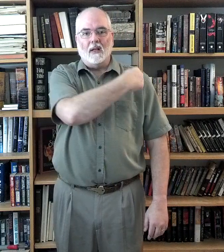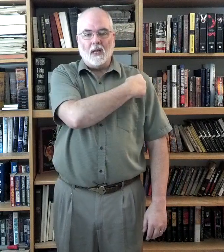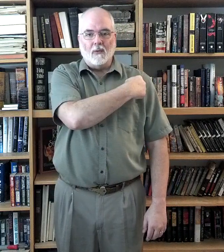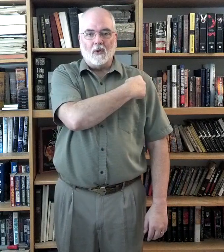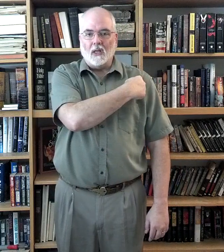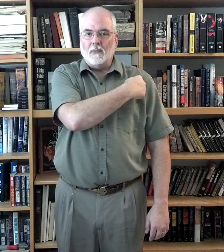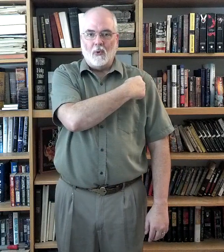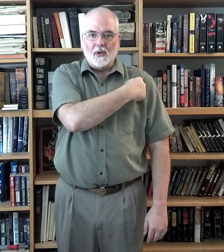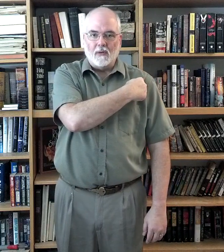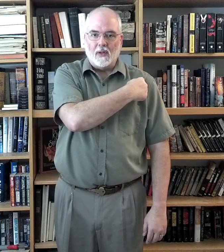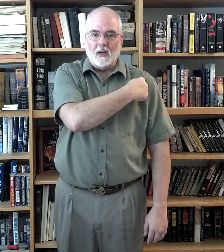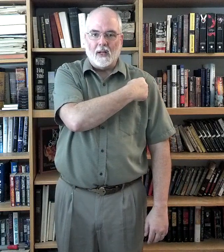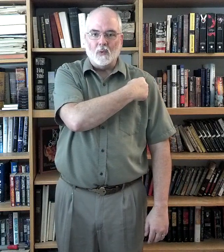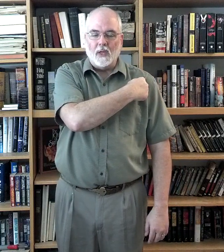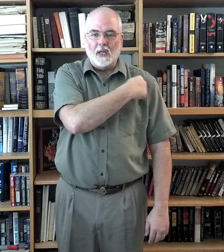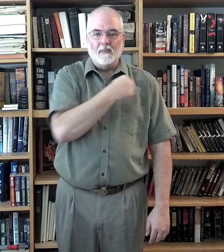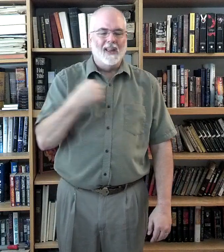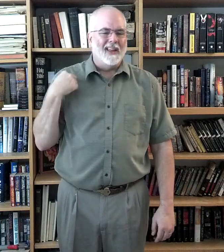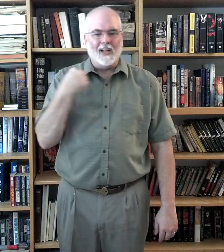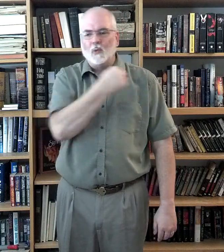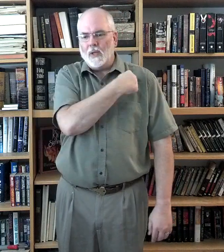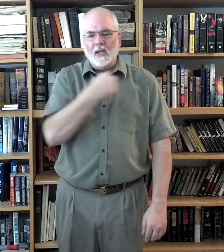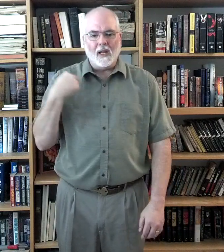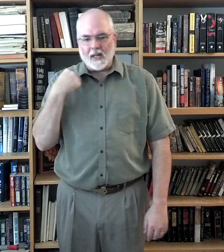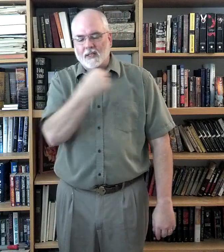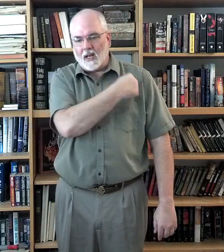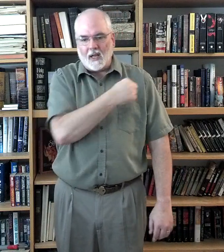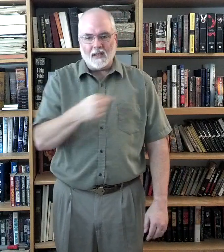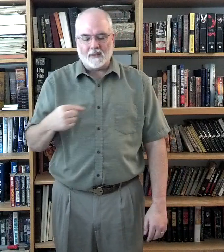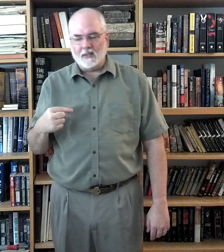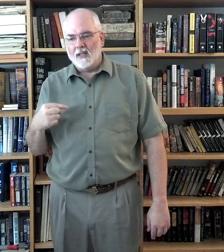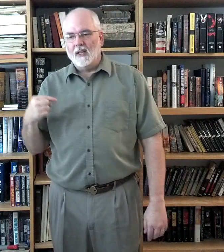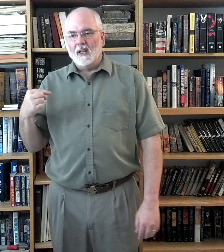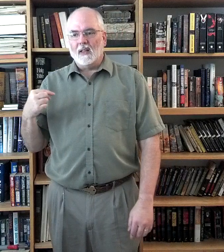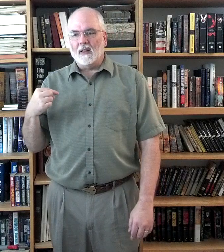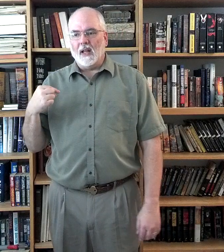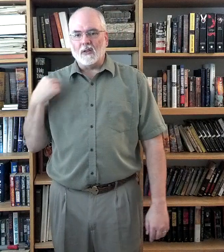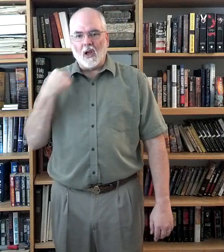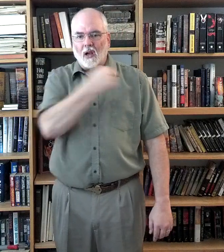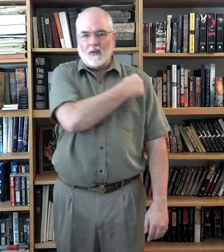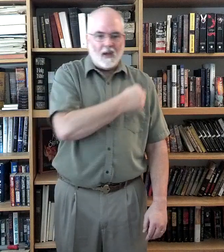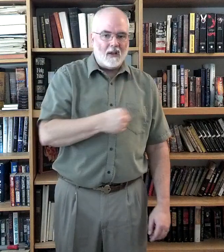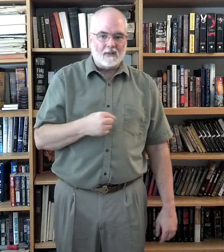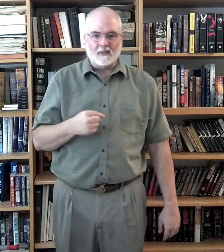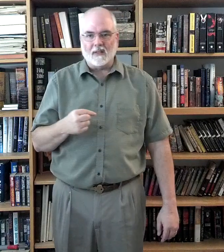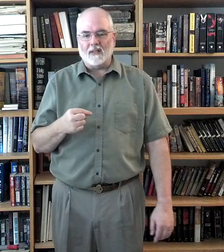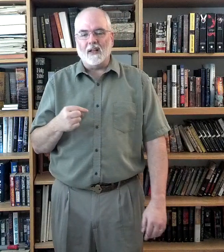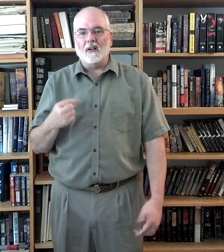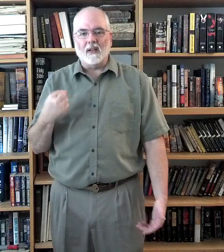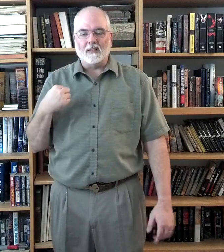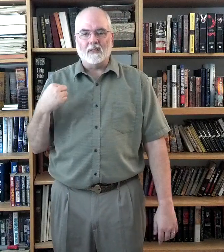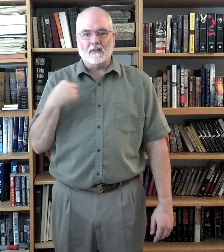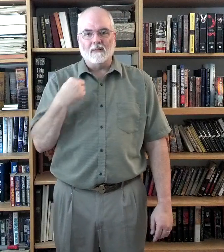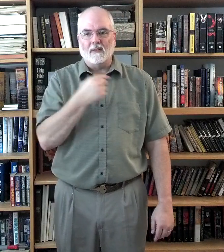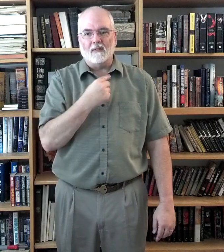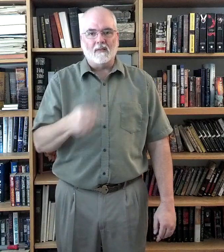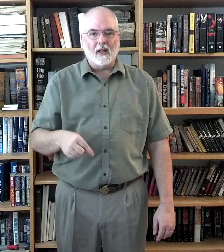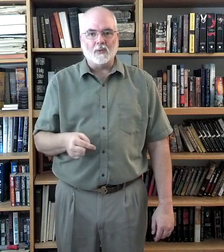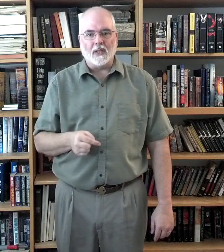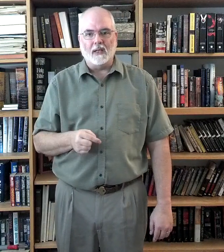come across and point over there. That's we. That's we. That's us. That's all of us. That, you know, that's, that's what that is.